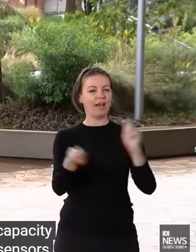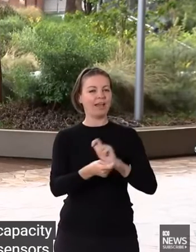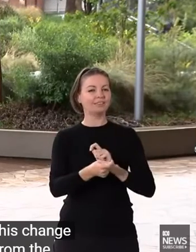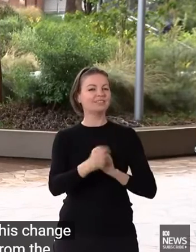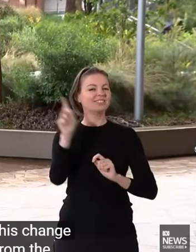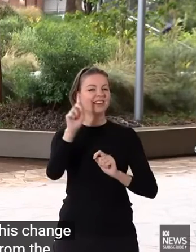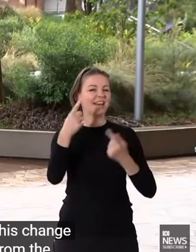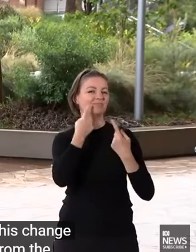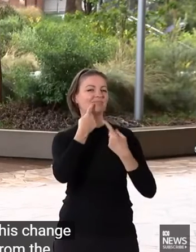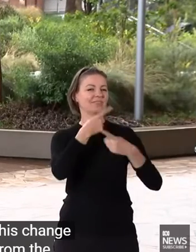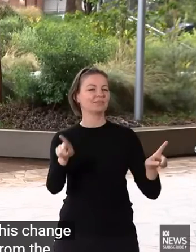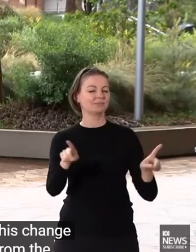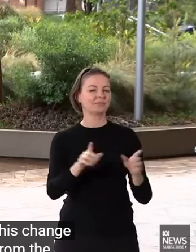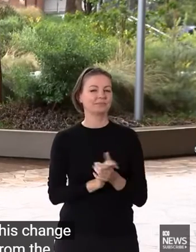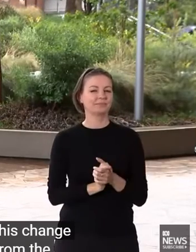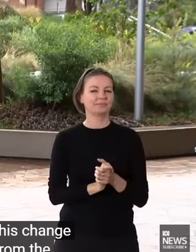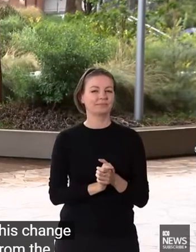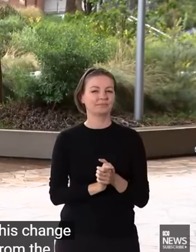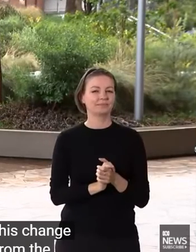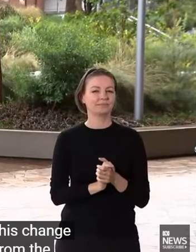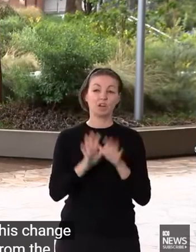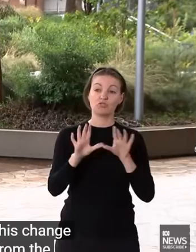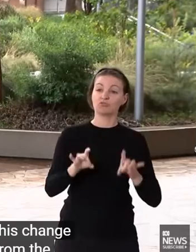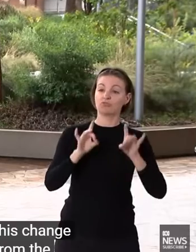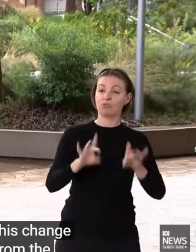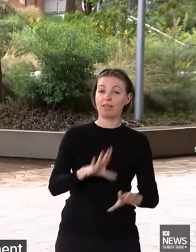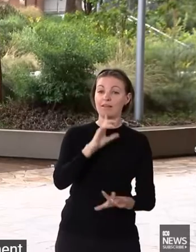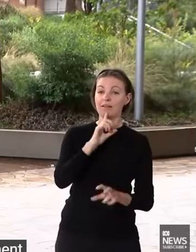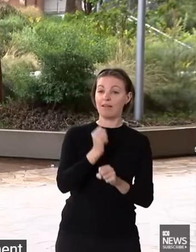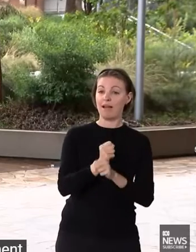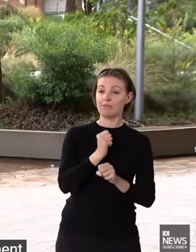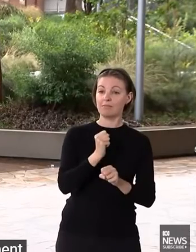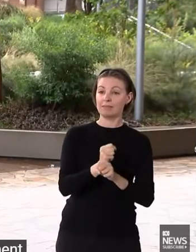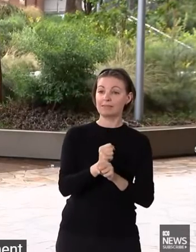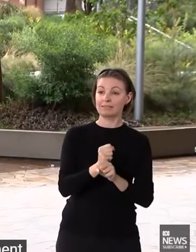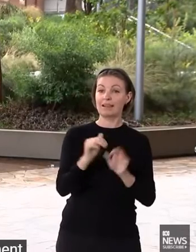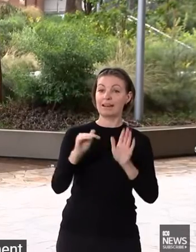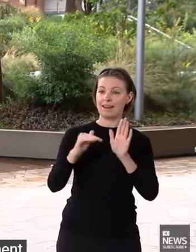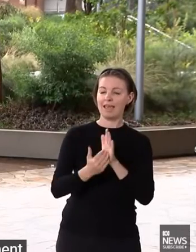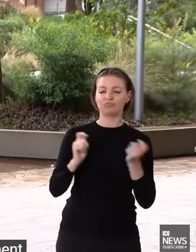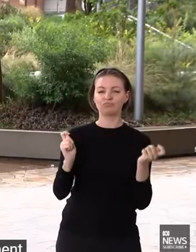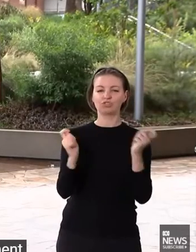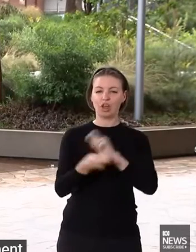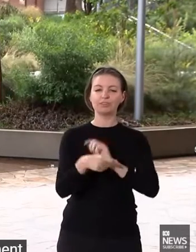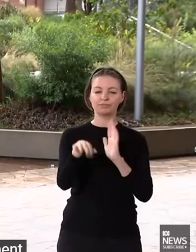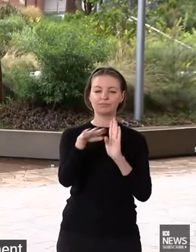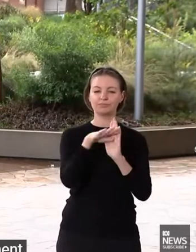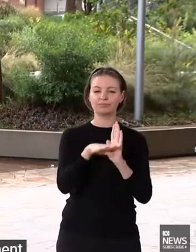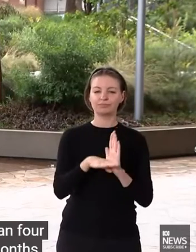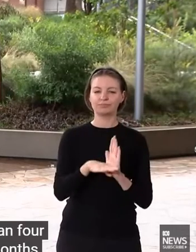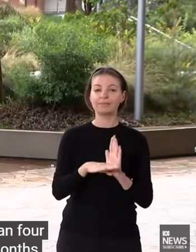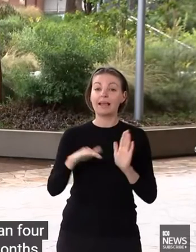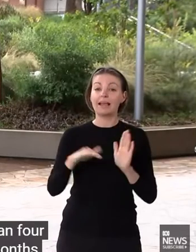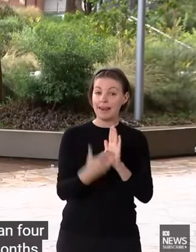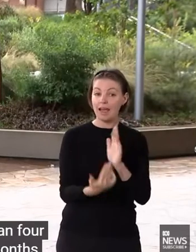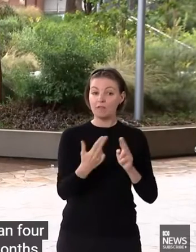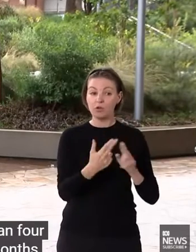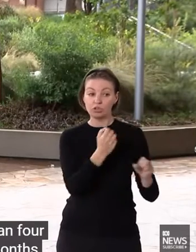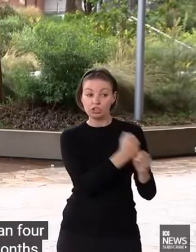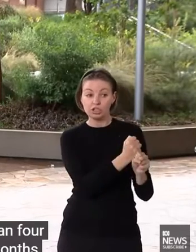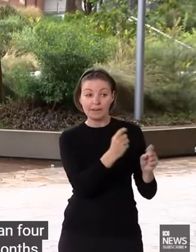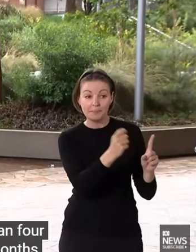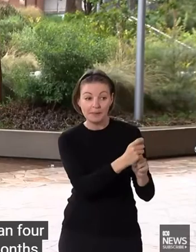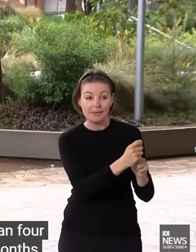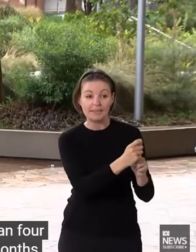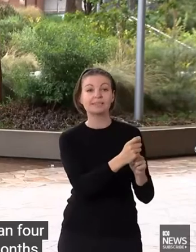understand from the federal government that the eligibility from four months to three months in GPs and pharmacists